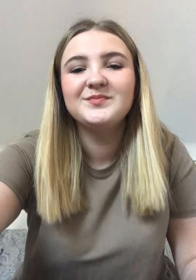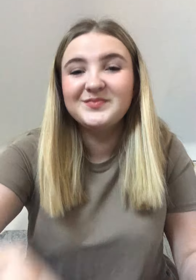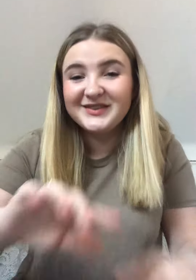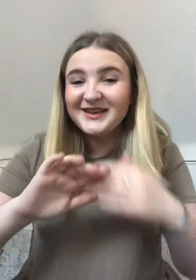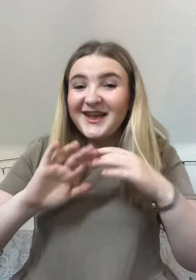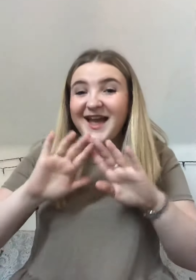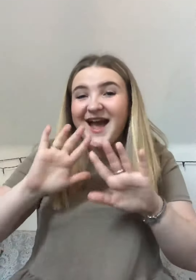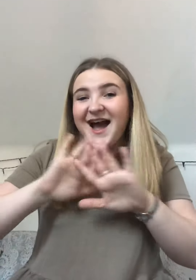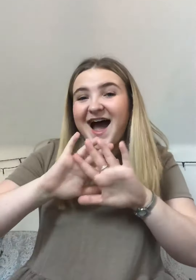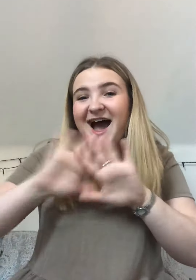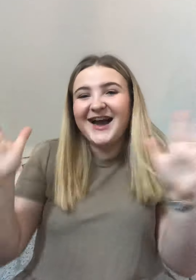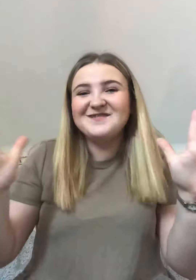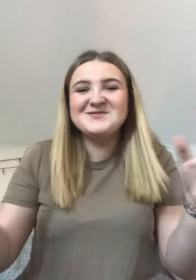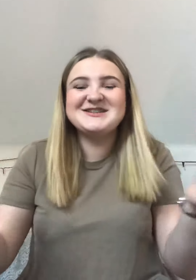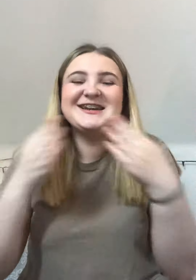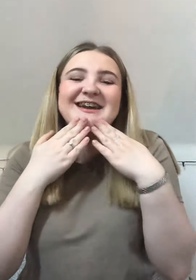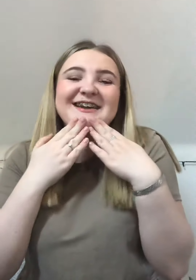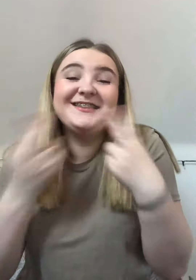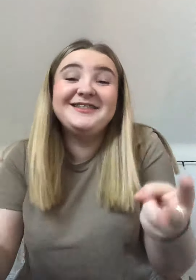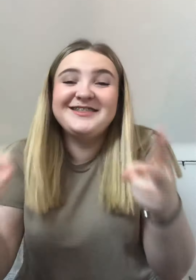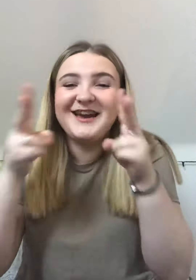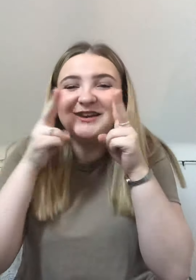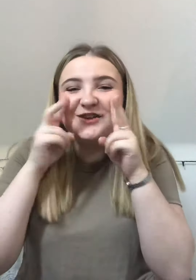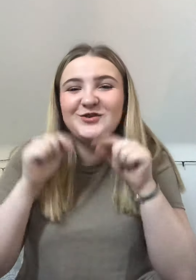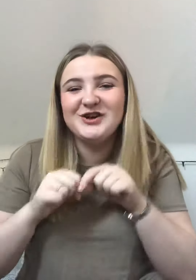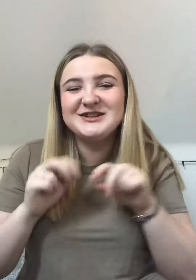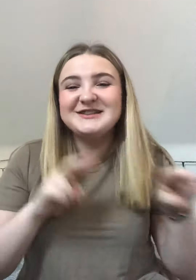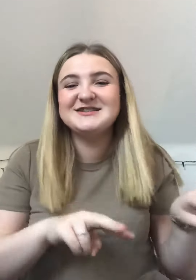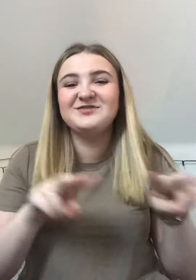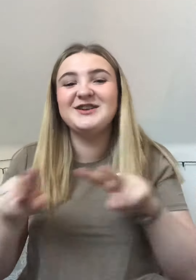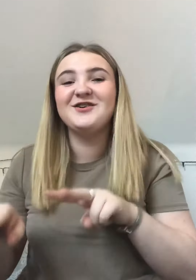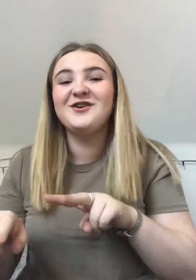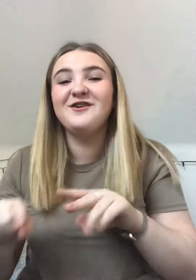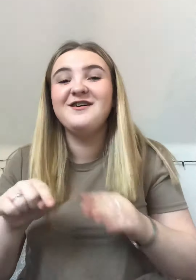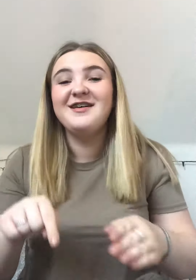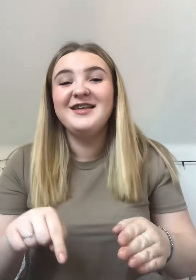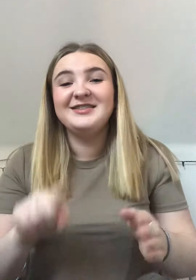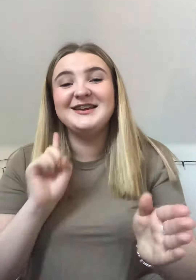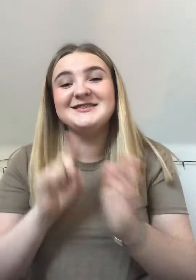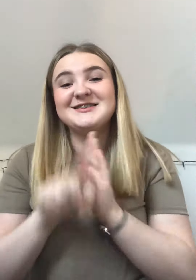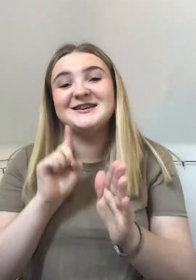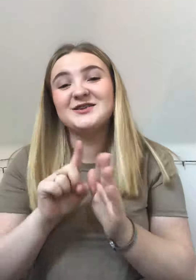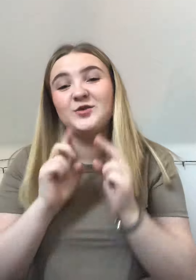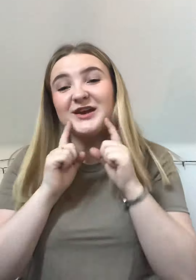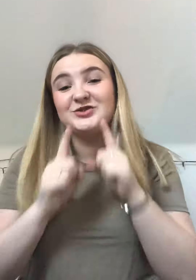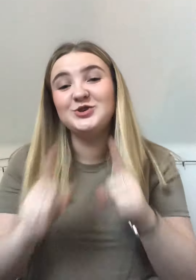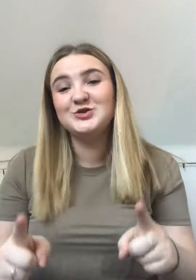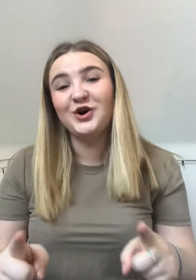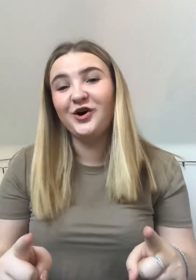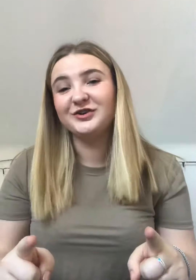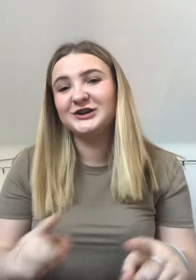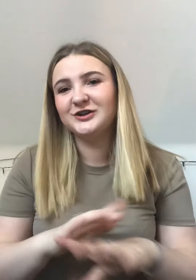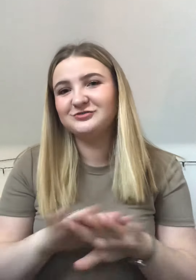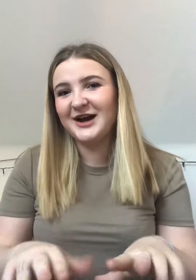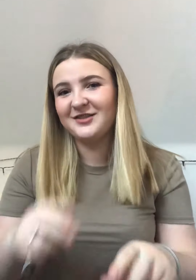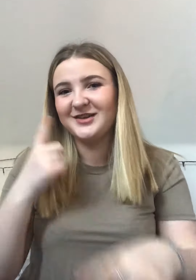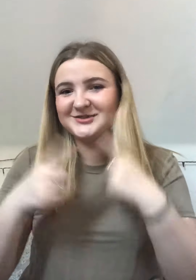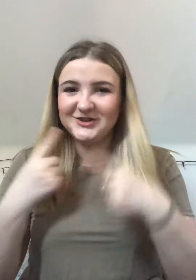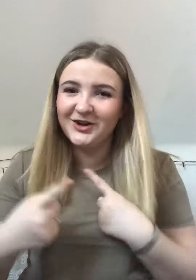hi everybody thank you for watching this video this is a quick tutorial rather than a song